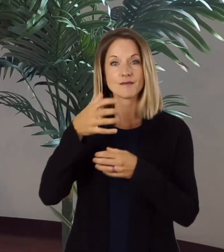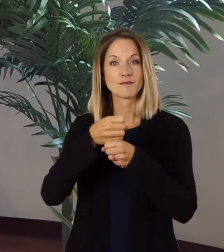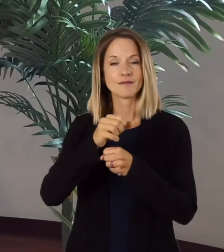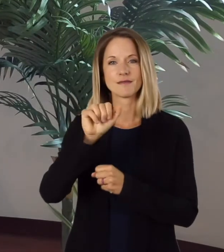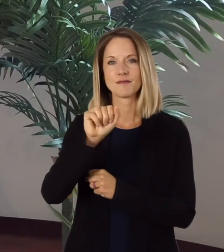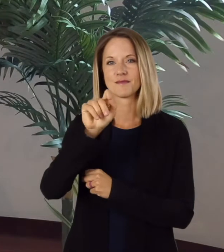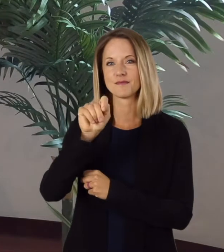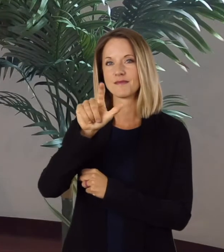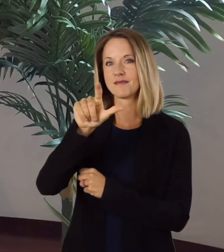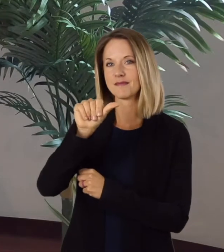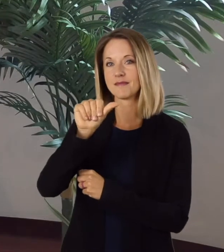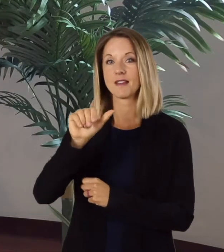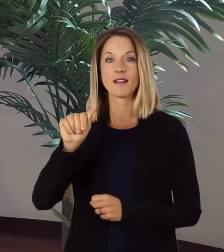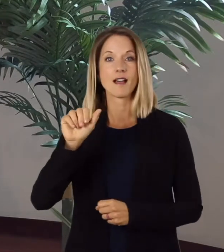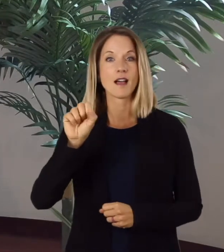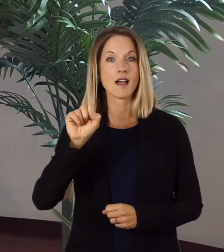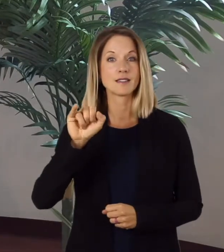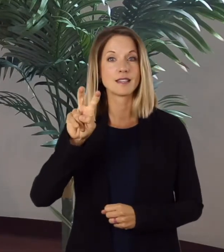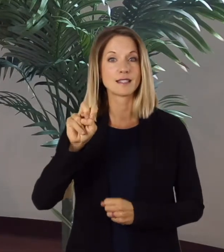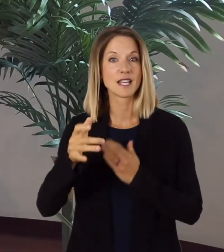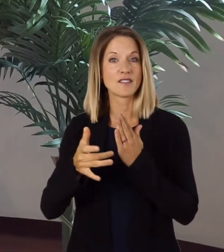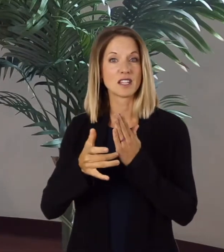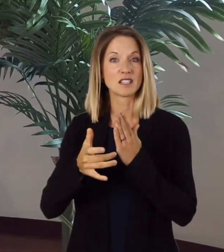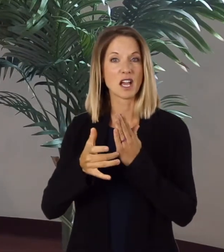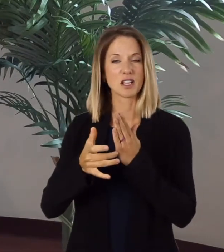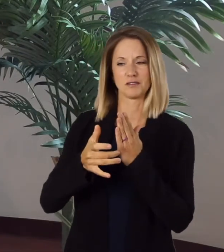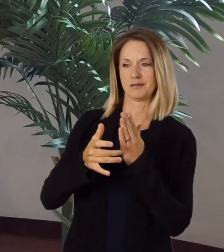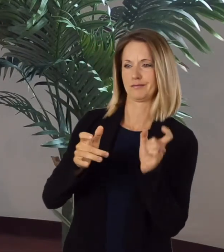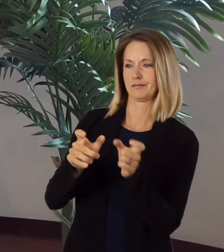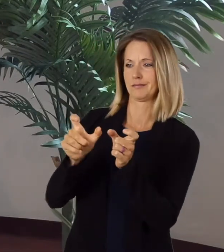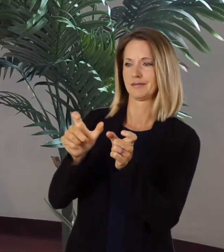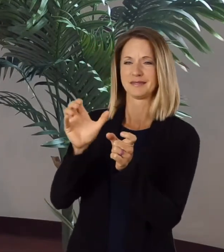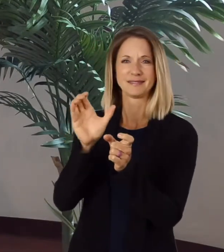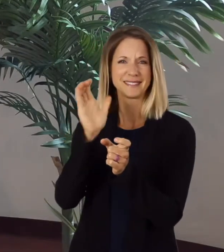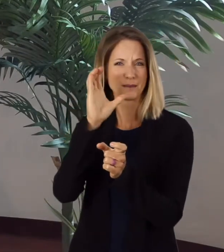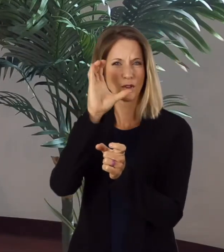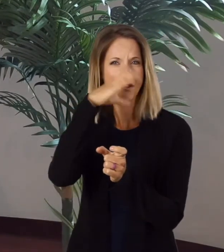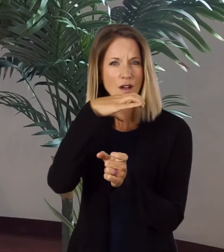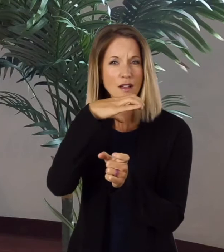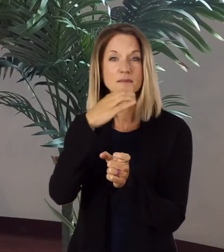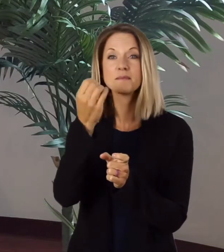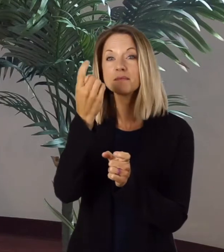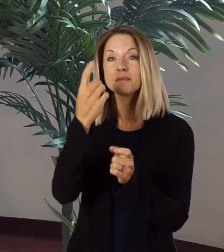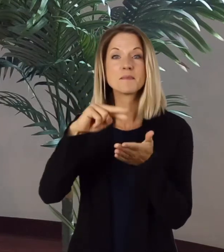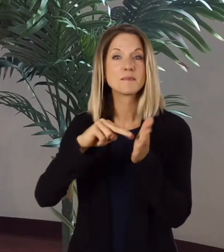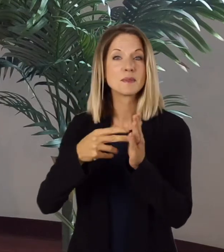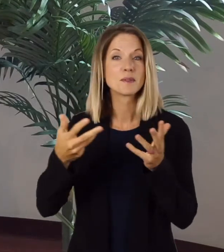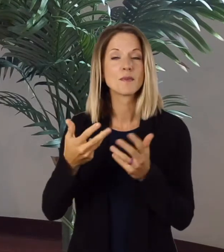Assistive technology may seem like a funny word, but it is any device or tool that can help someone overcome